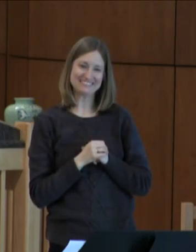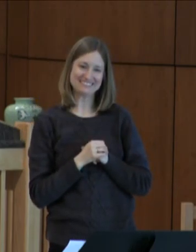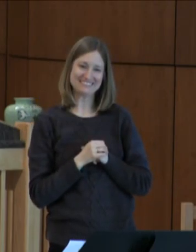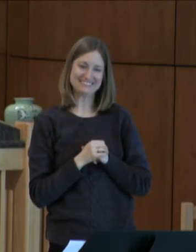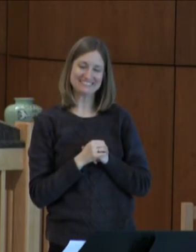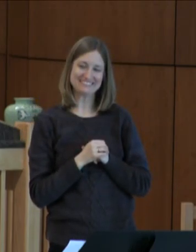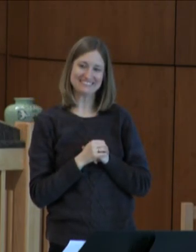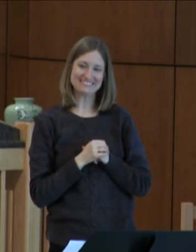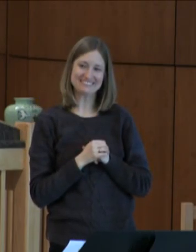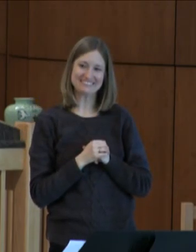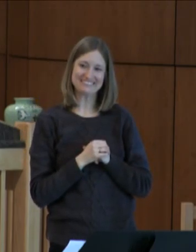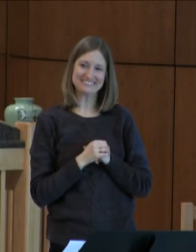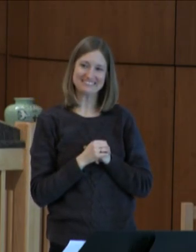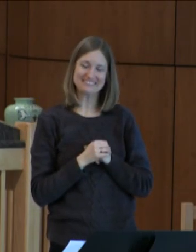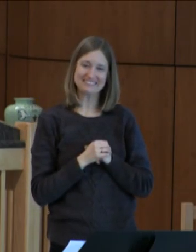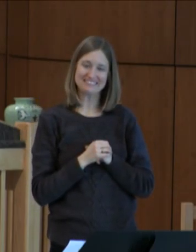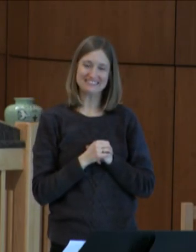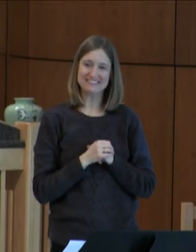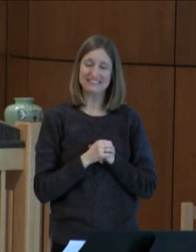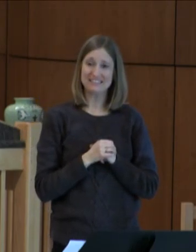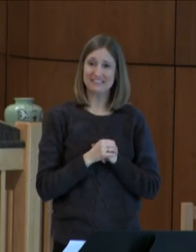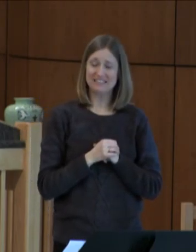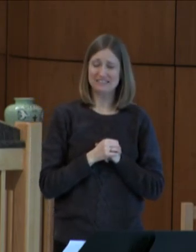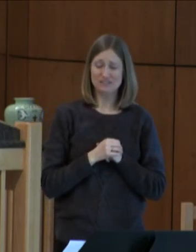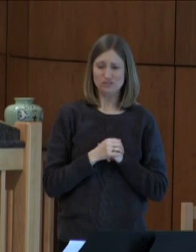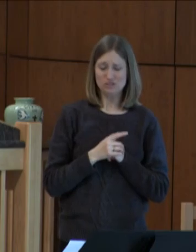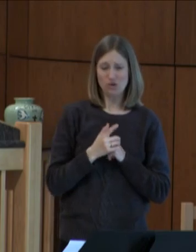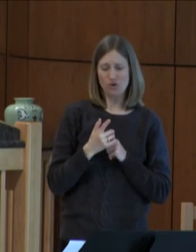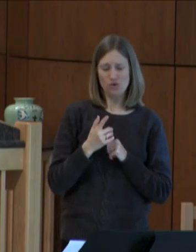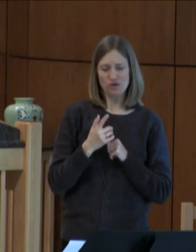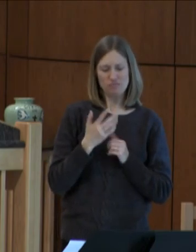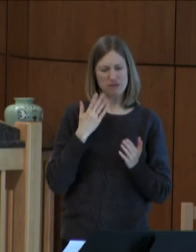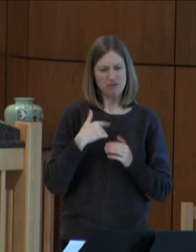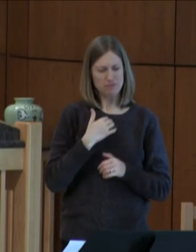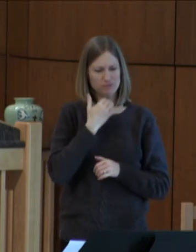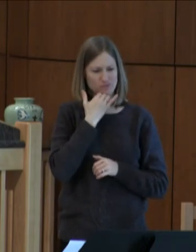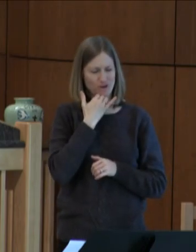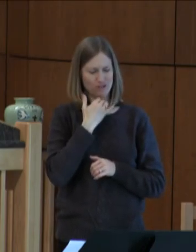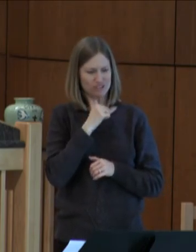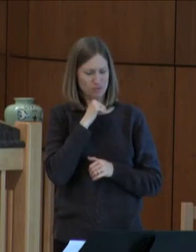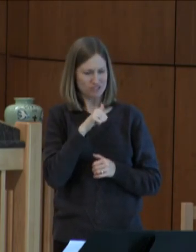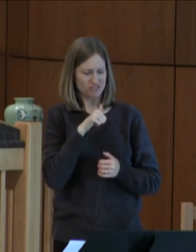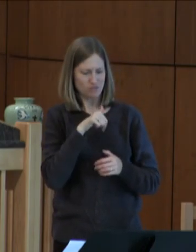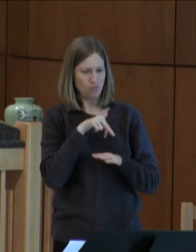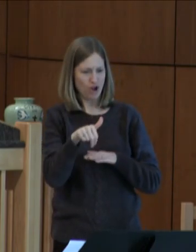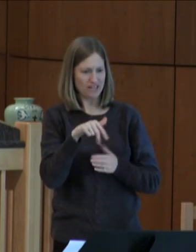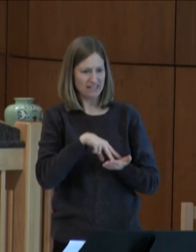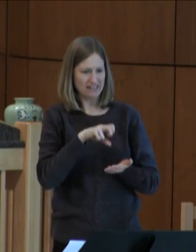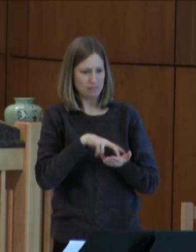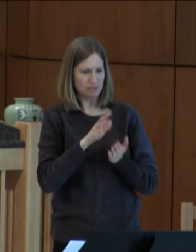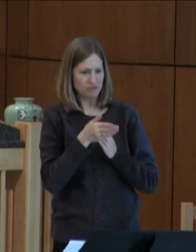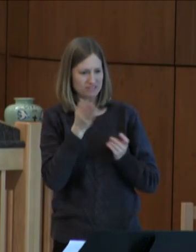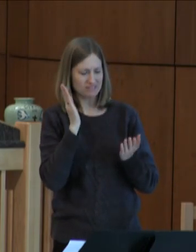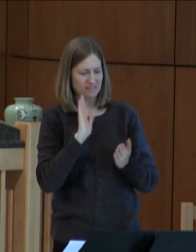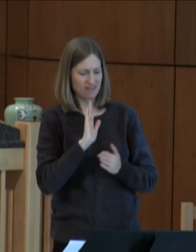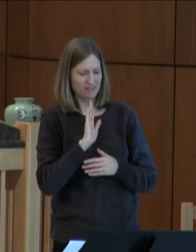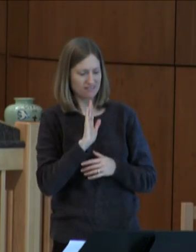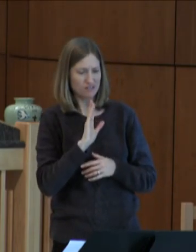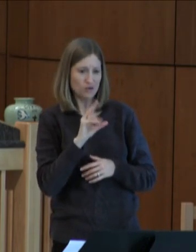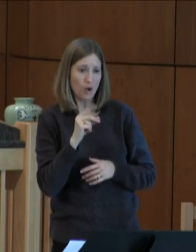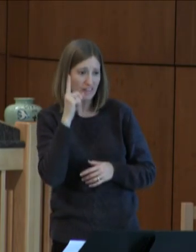I had been wrong when I thought she was not walking and leaping and praising God because in her own way